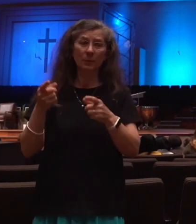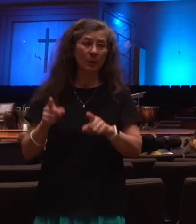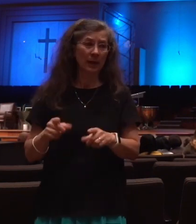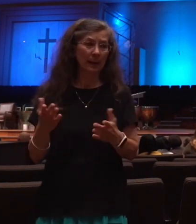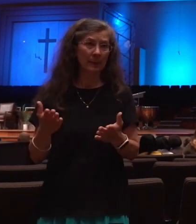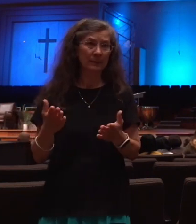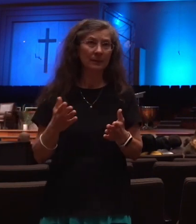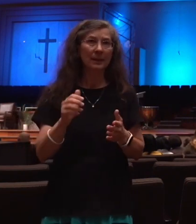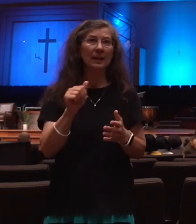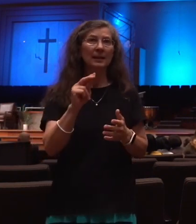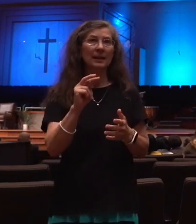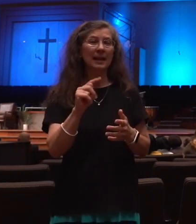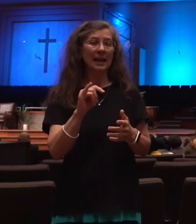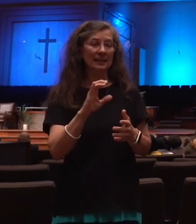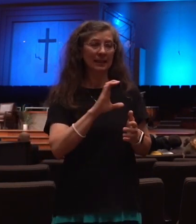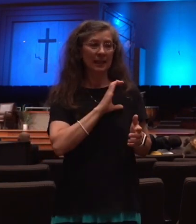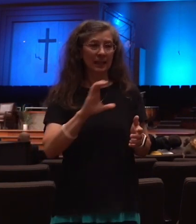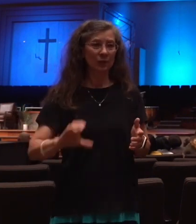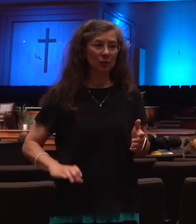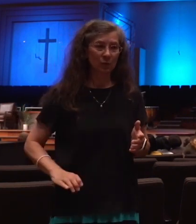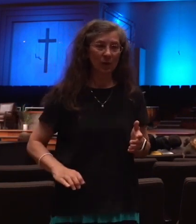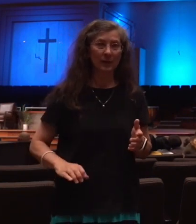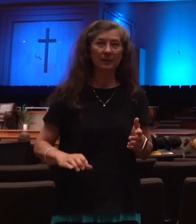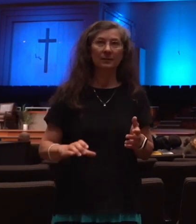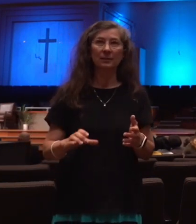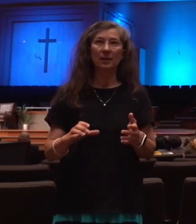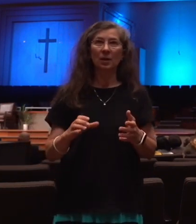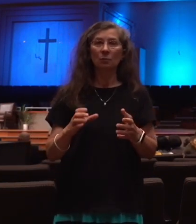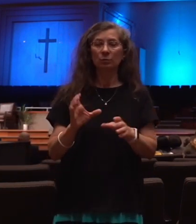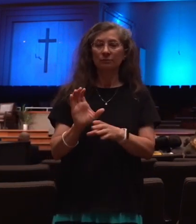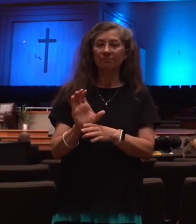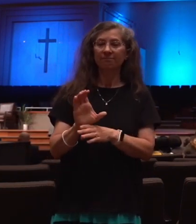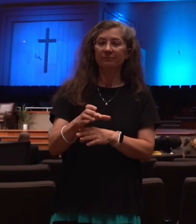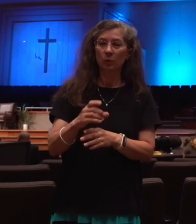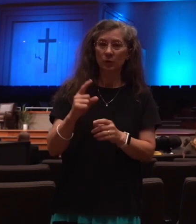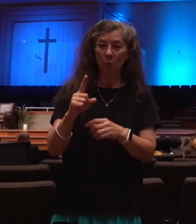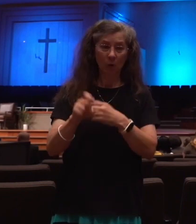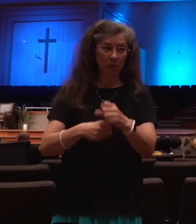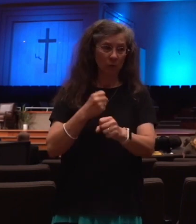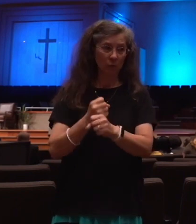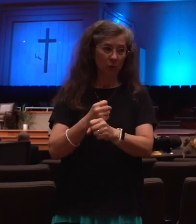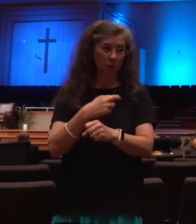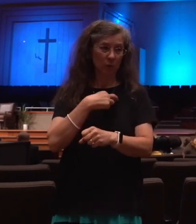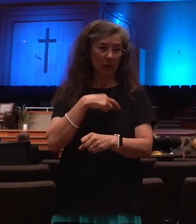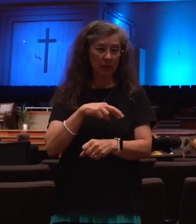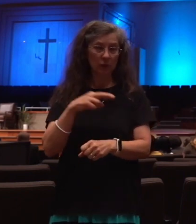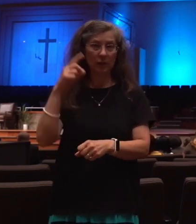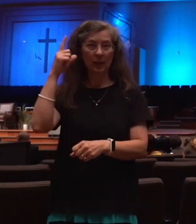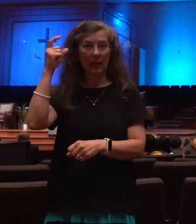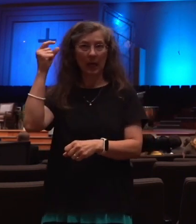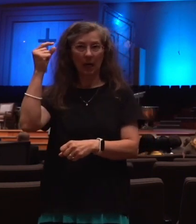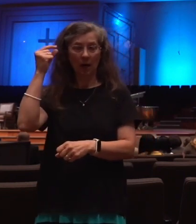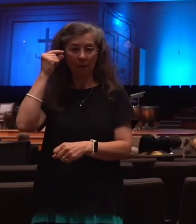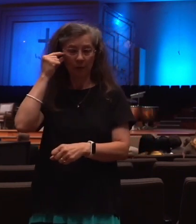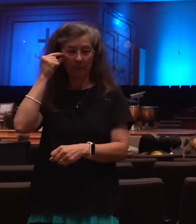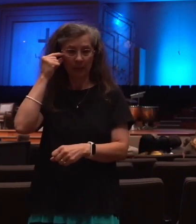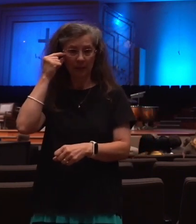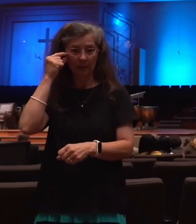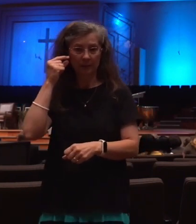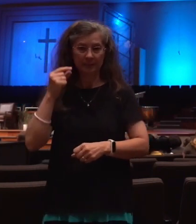for a forced one world religion and government. In other words, they will take chaos and they